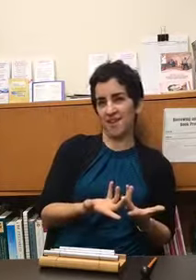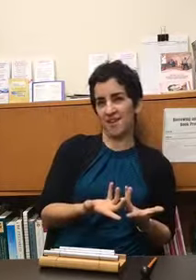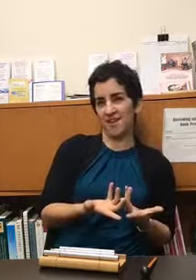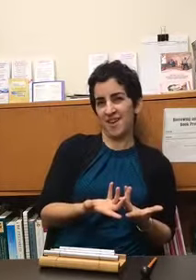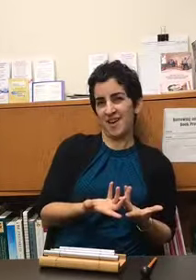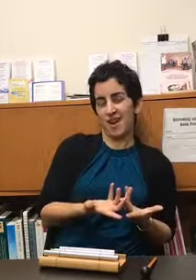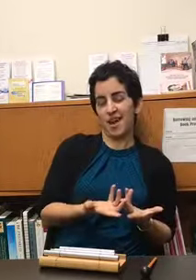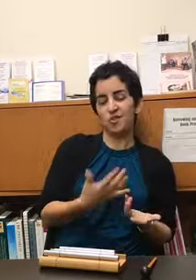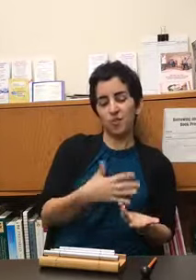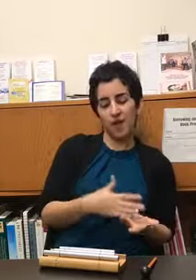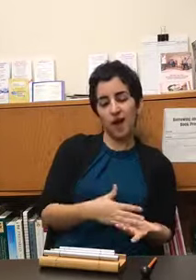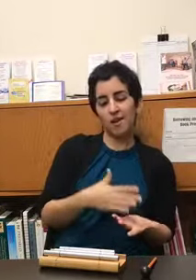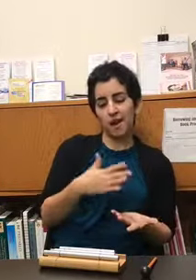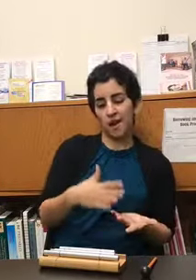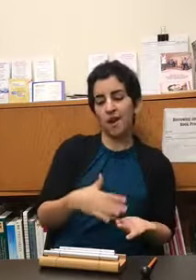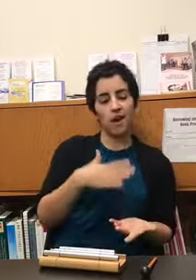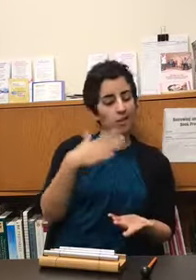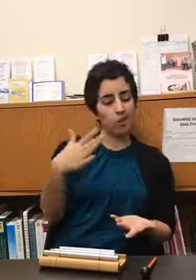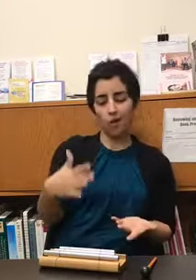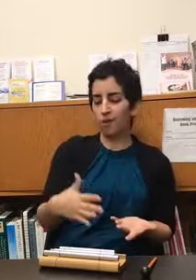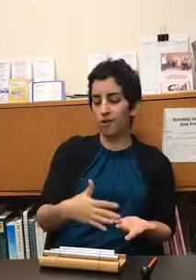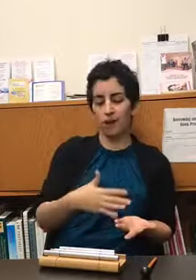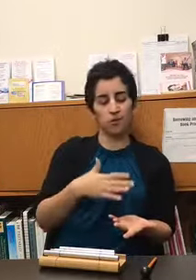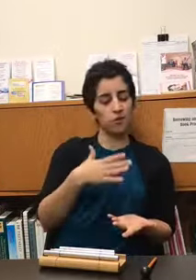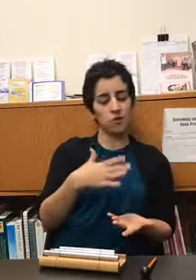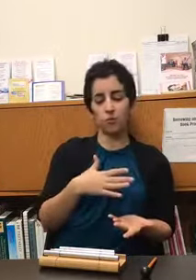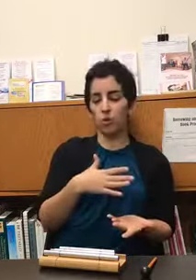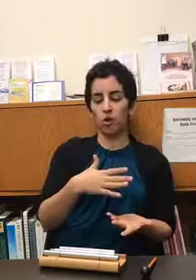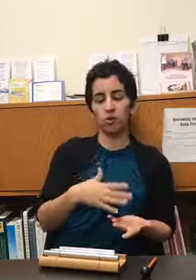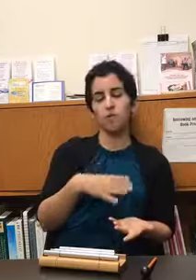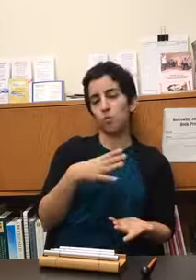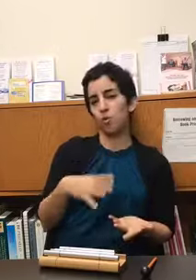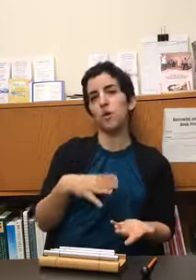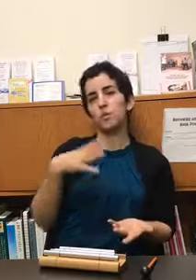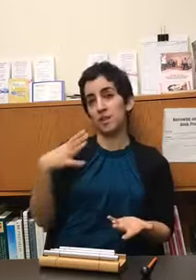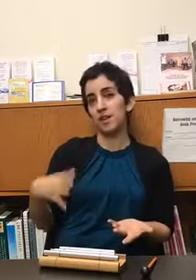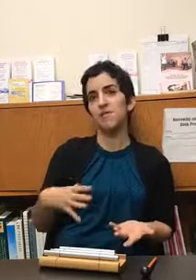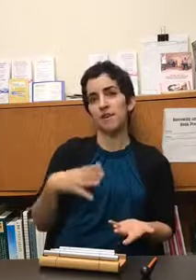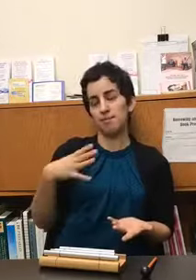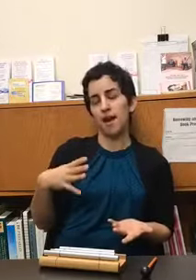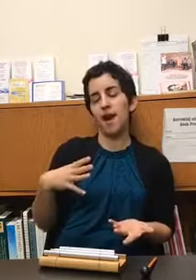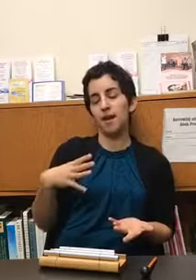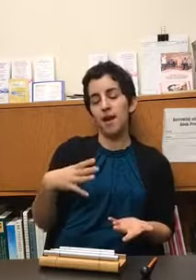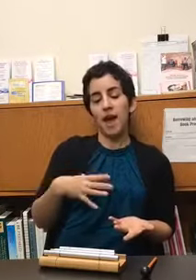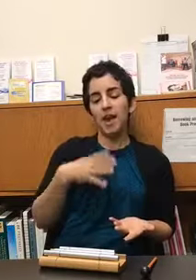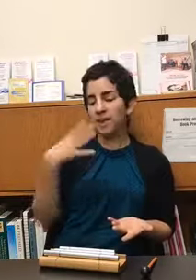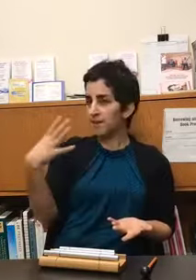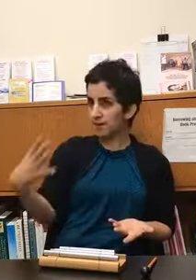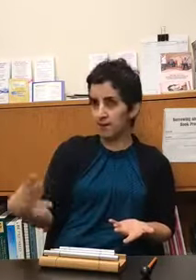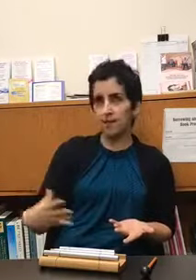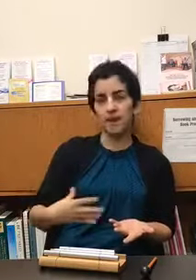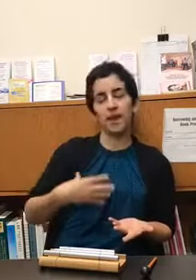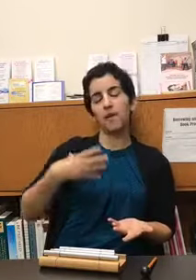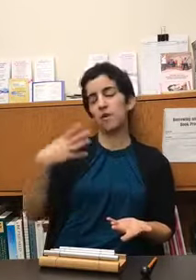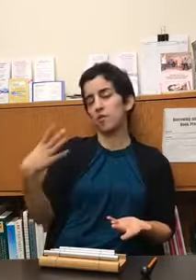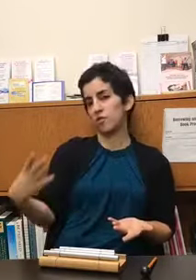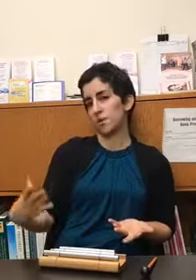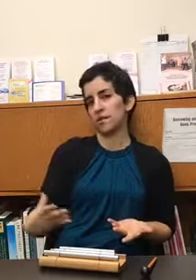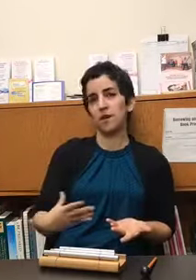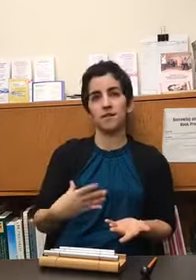and so that the longer that i do this work the more i believe in that and i see that carry over into my clients